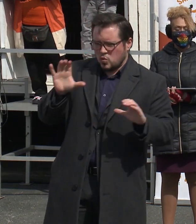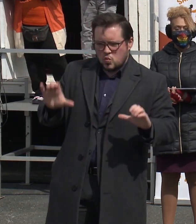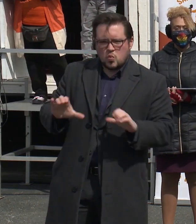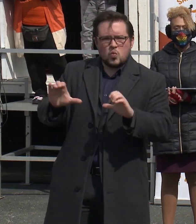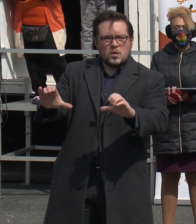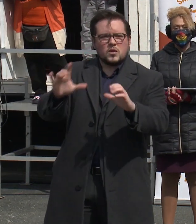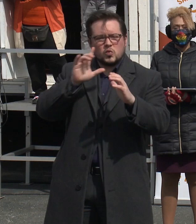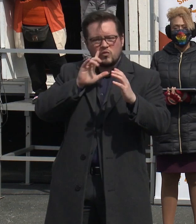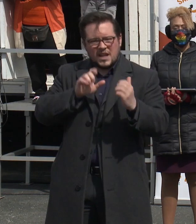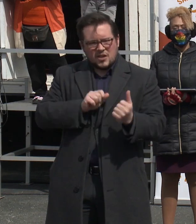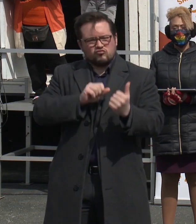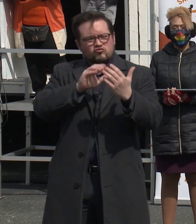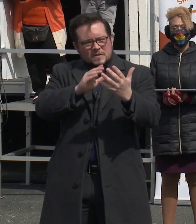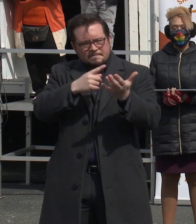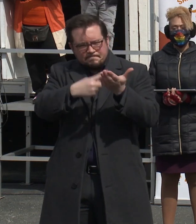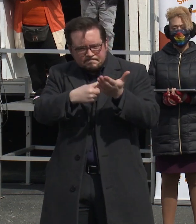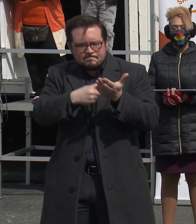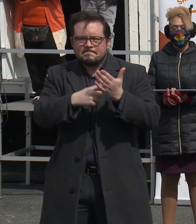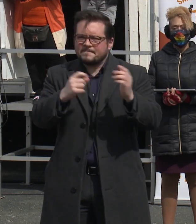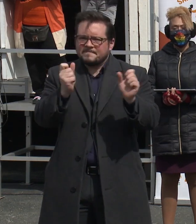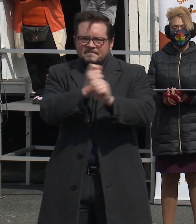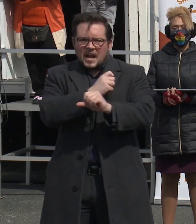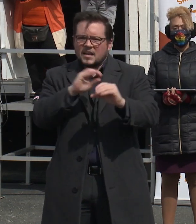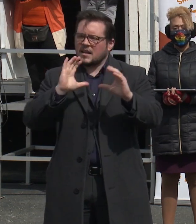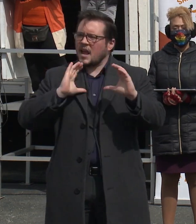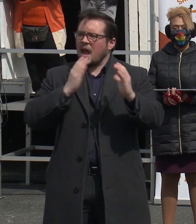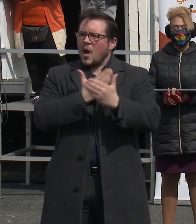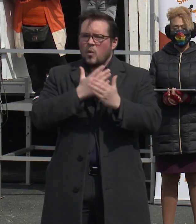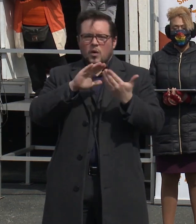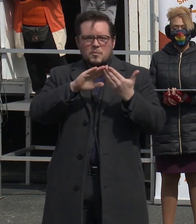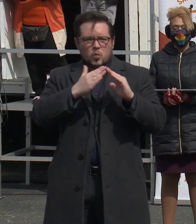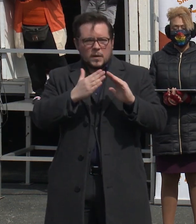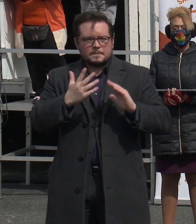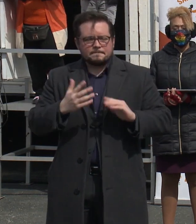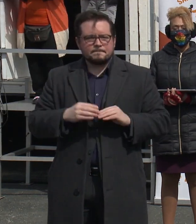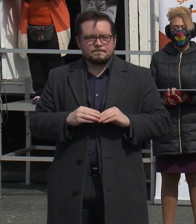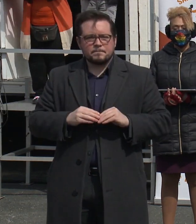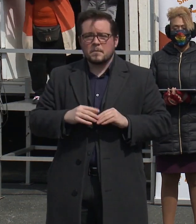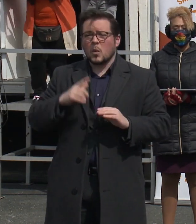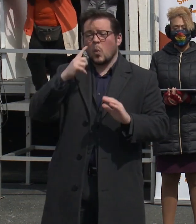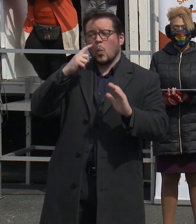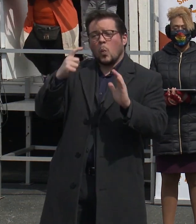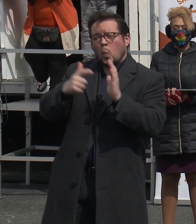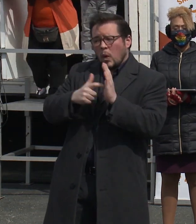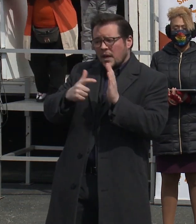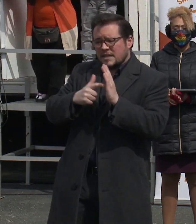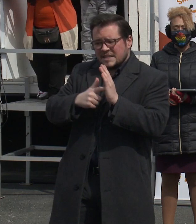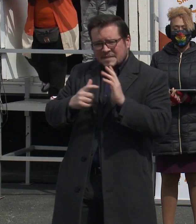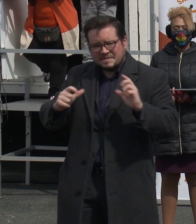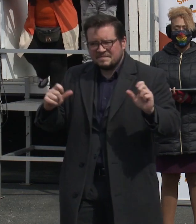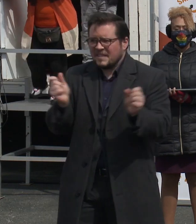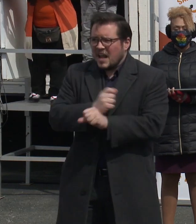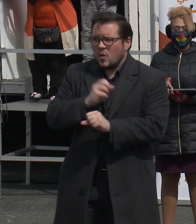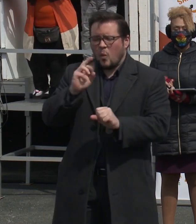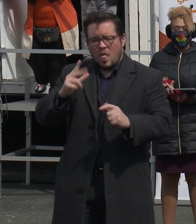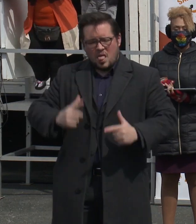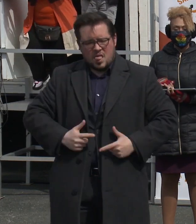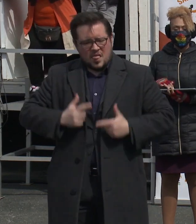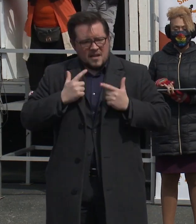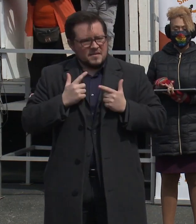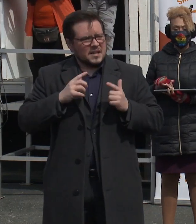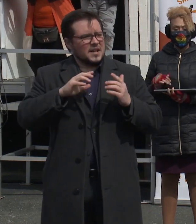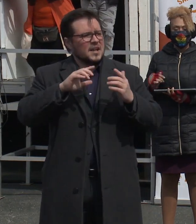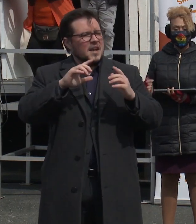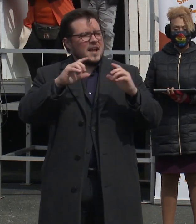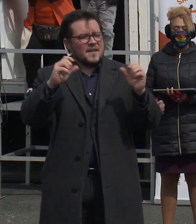violence in our communities and the steps we have taken so far. Witnessing violence or living in a violent community is a